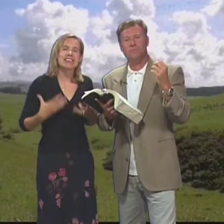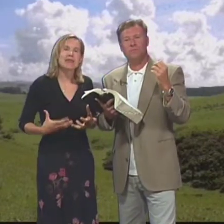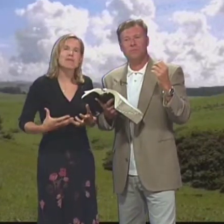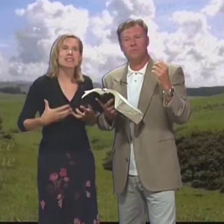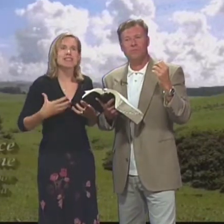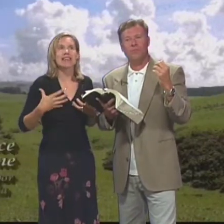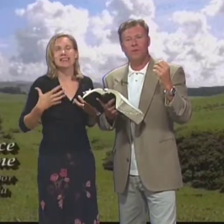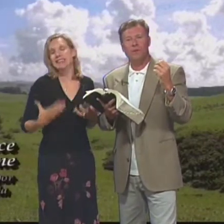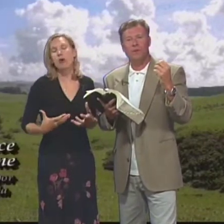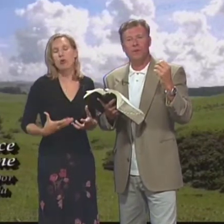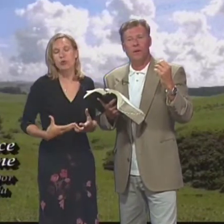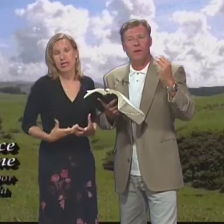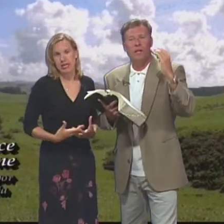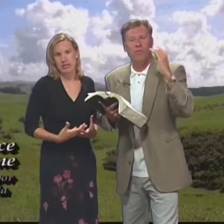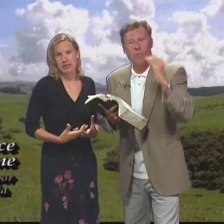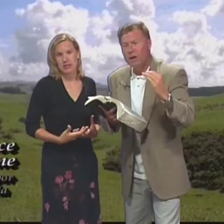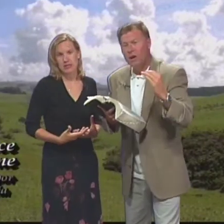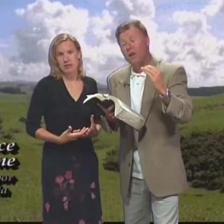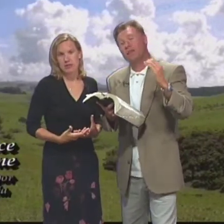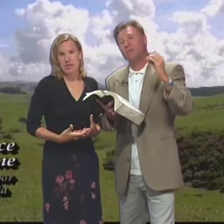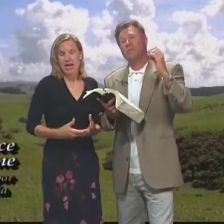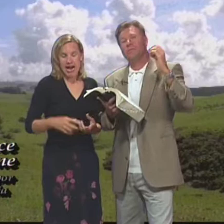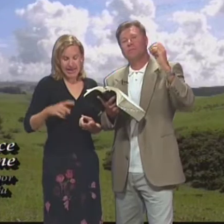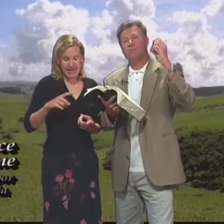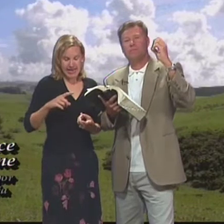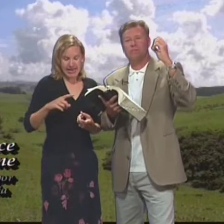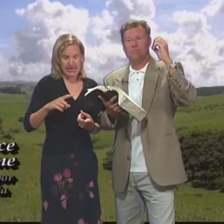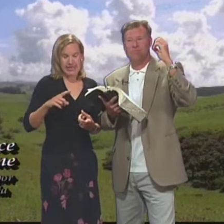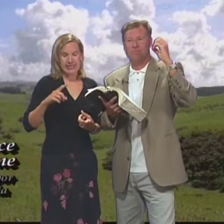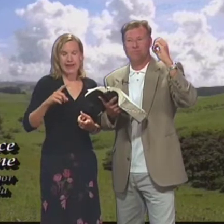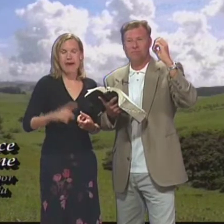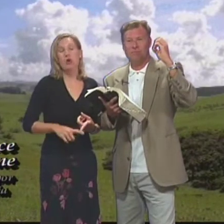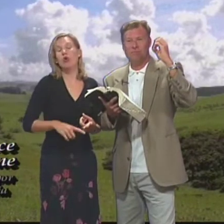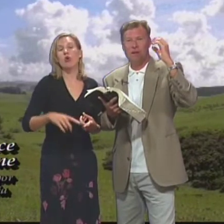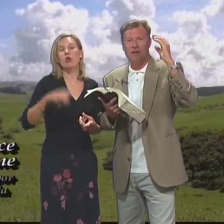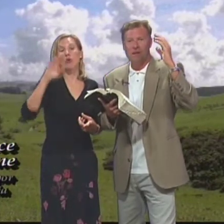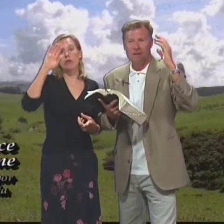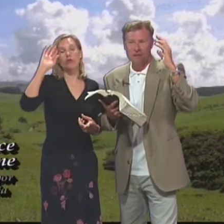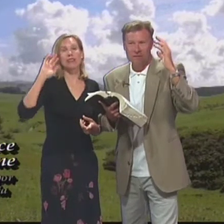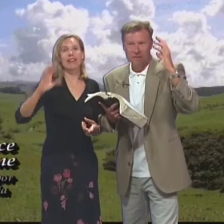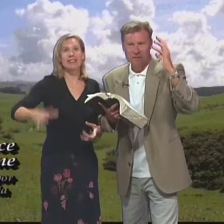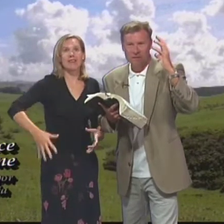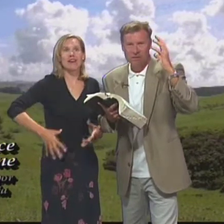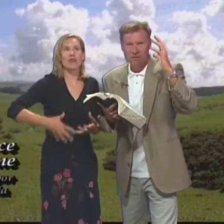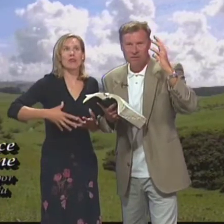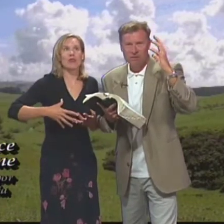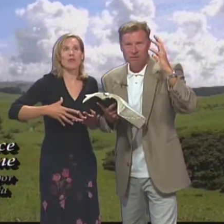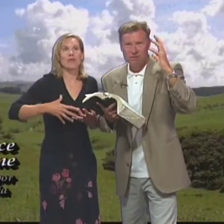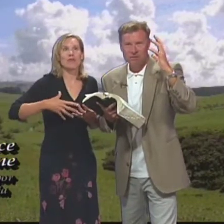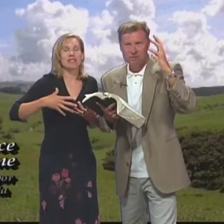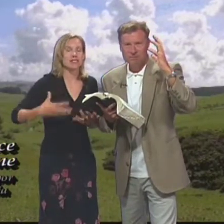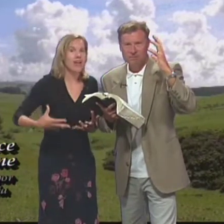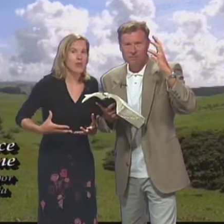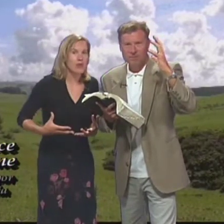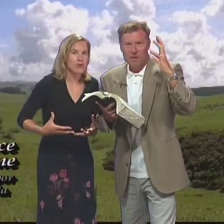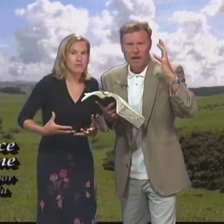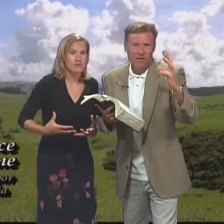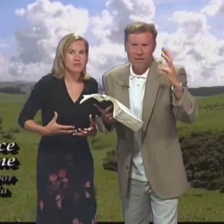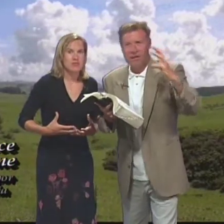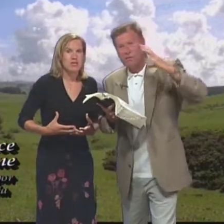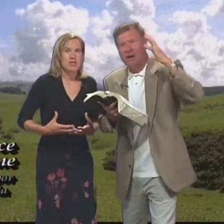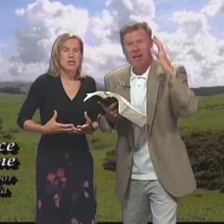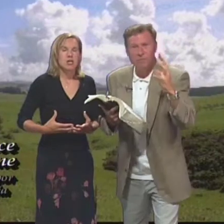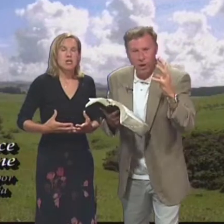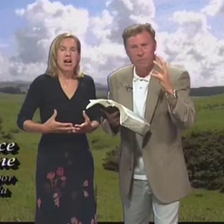gente Se queme Se exhauste You have workaholism Hay el trabajo Cuando uno está trabajando Demasiado